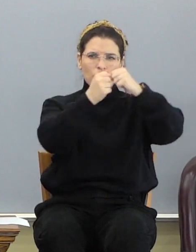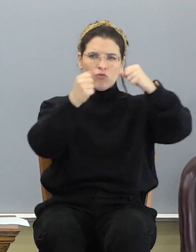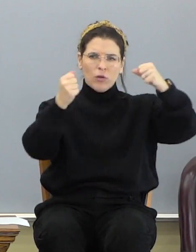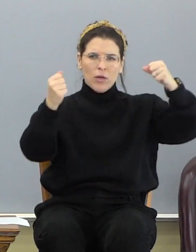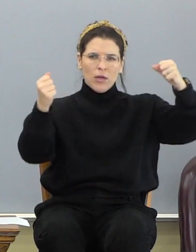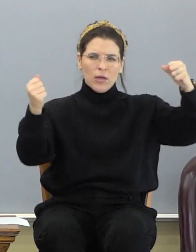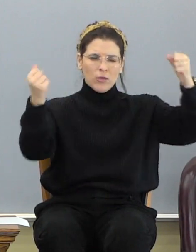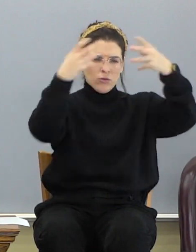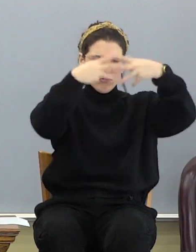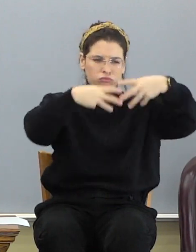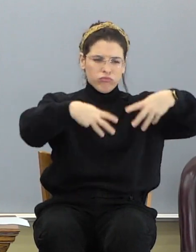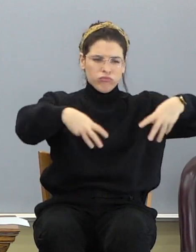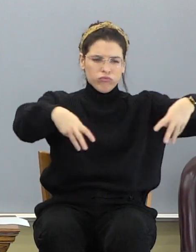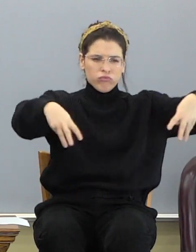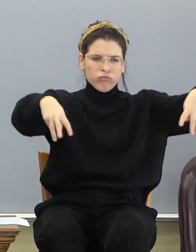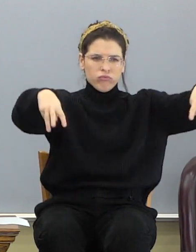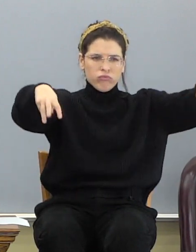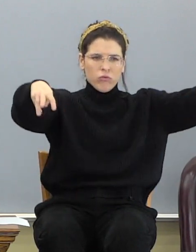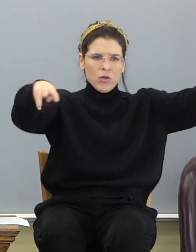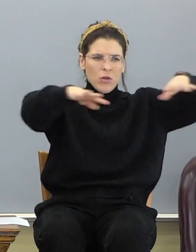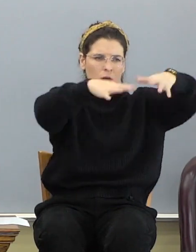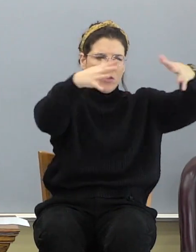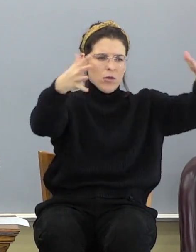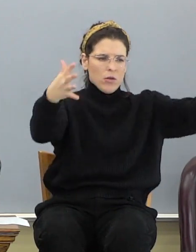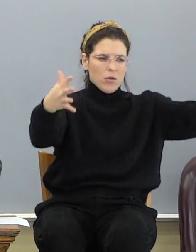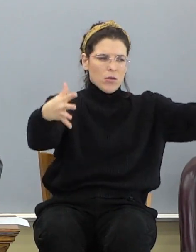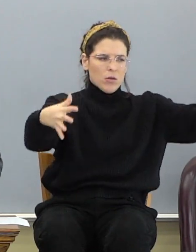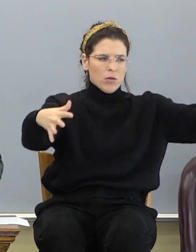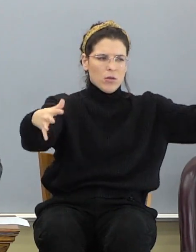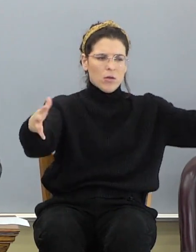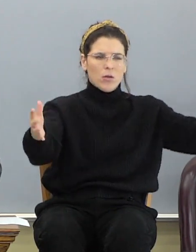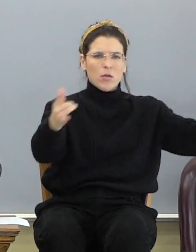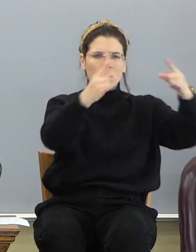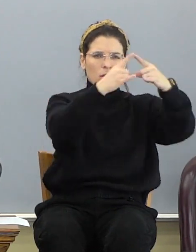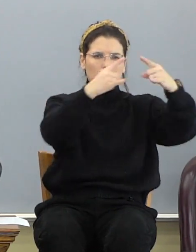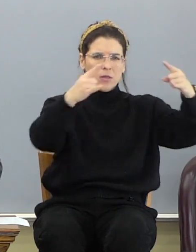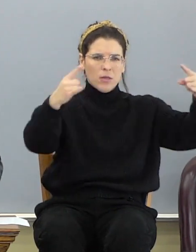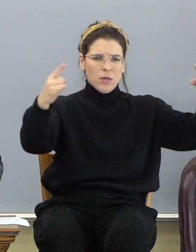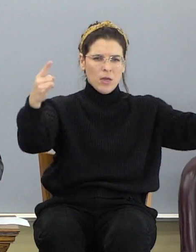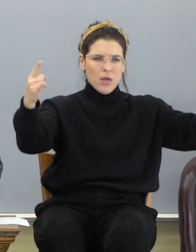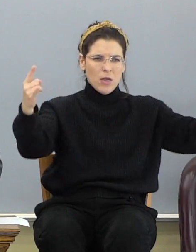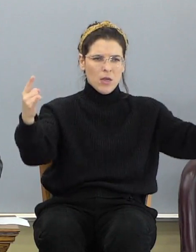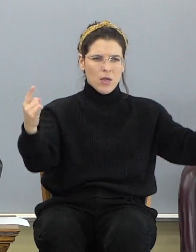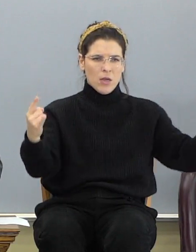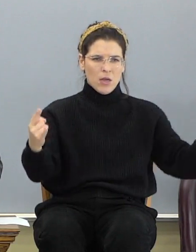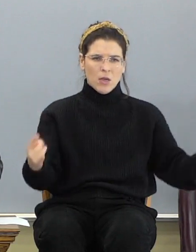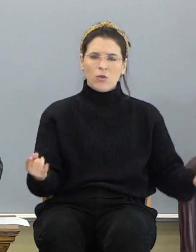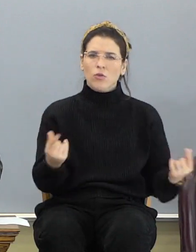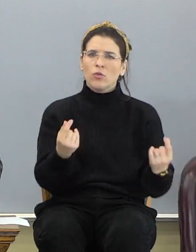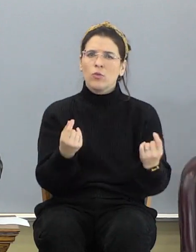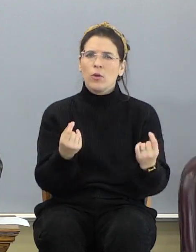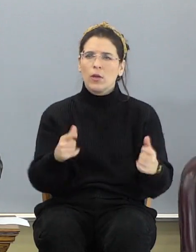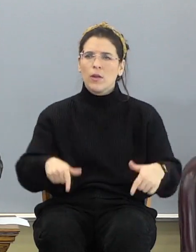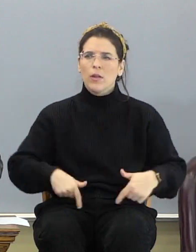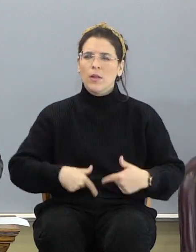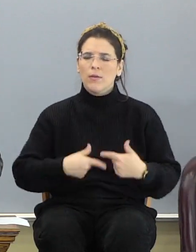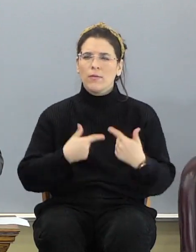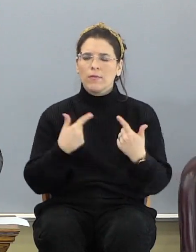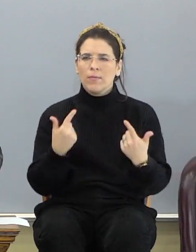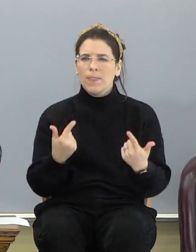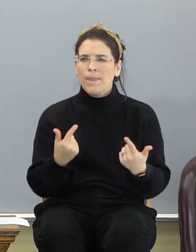as a curtain, and spreadeth them out, watch, as a tent to do what? Dwell in.